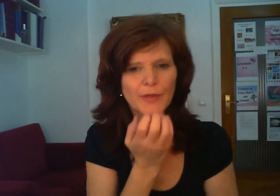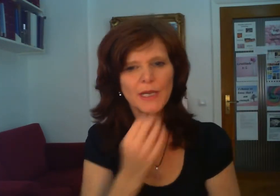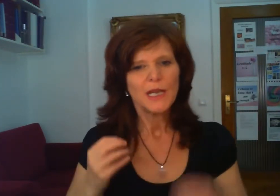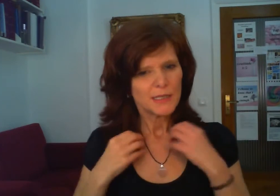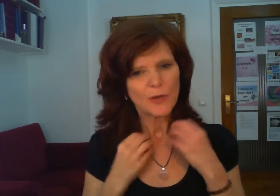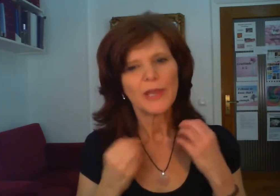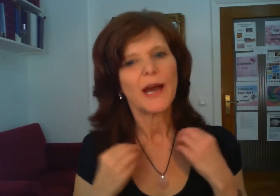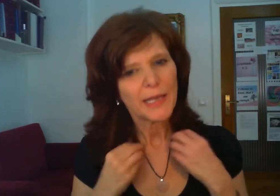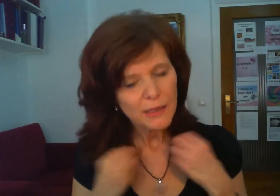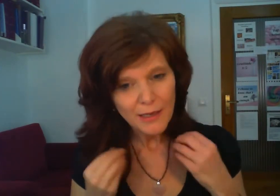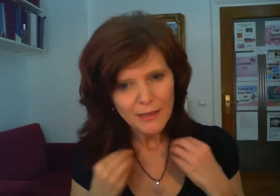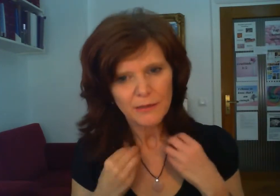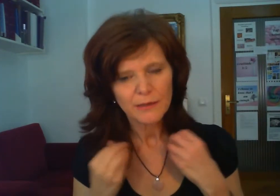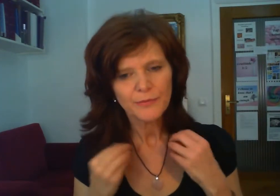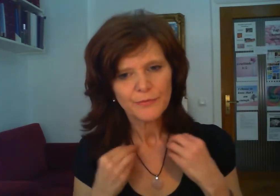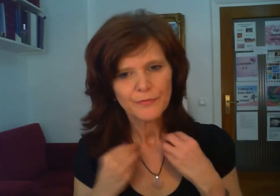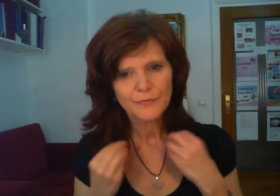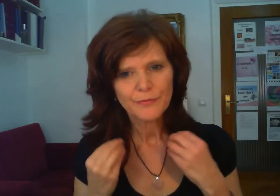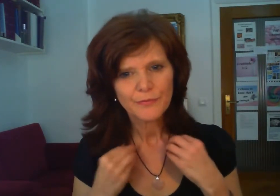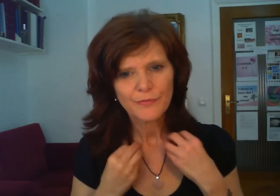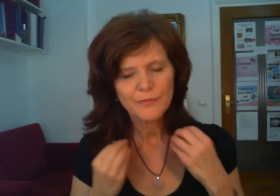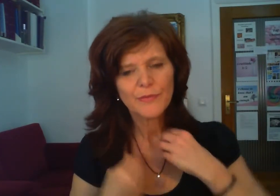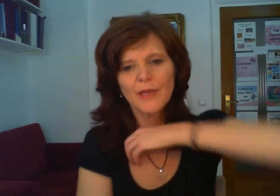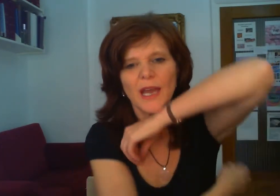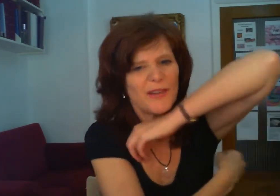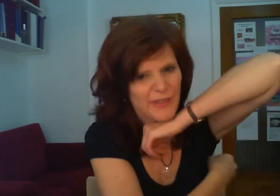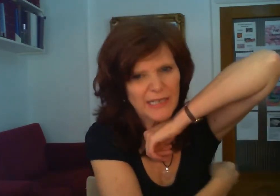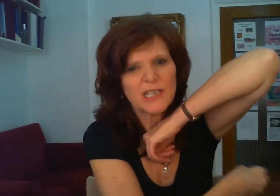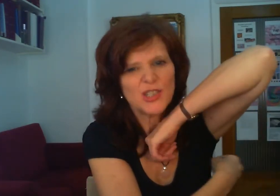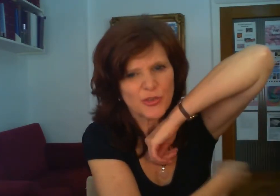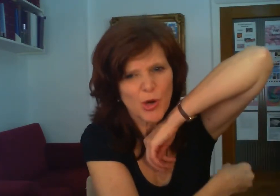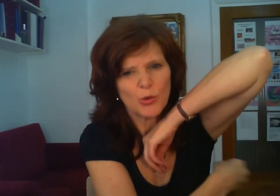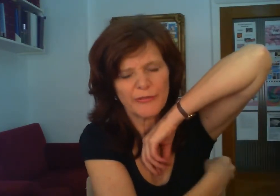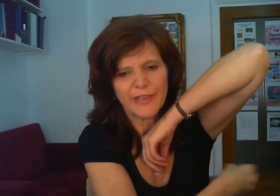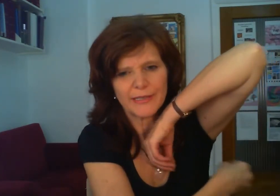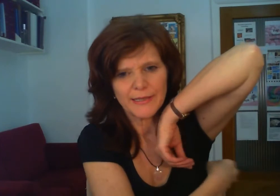so that i can learn and feel in control of this